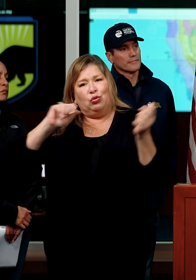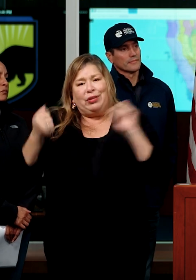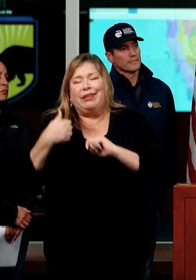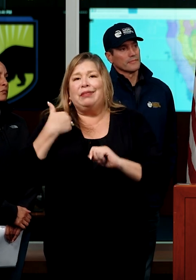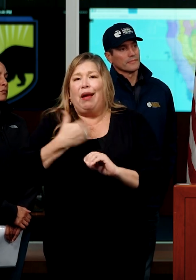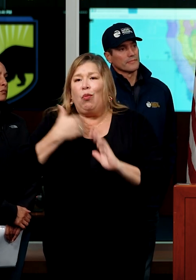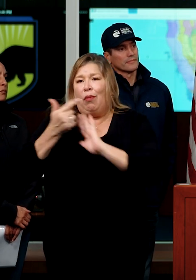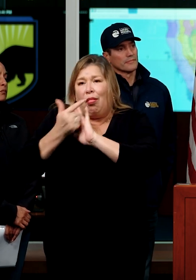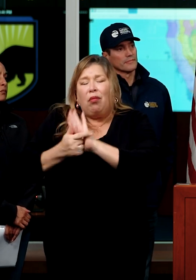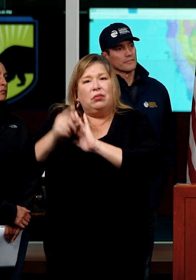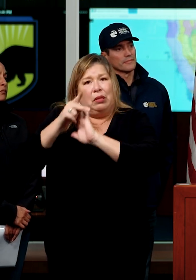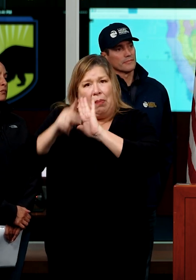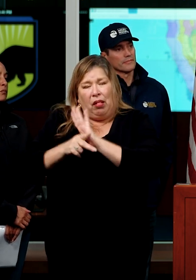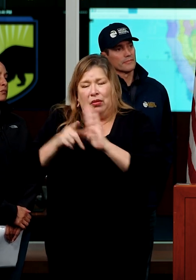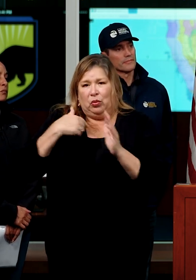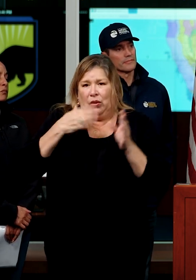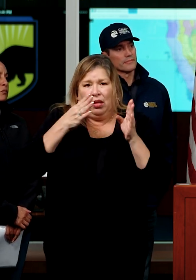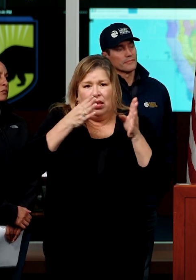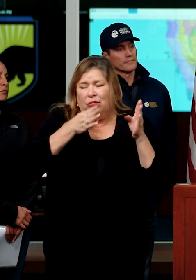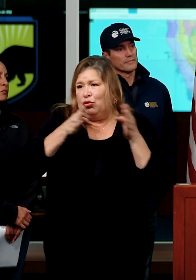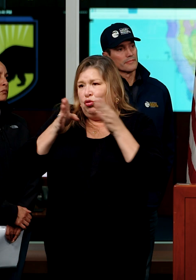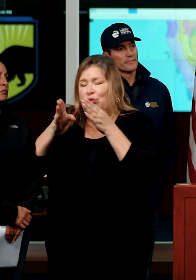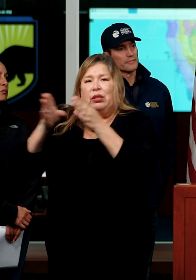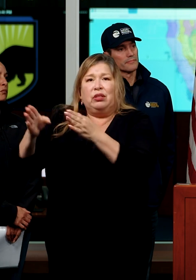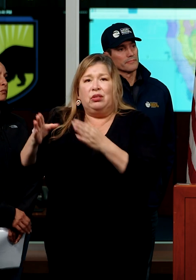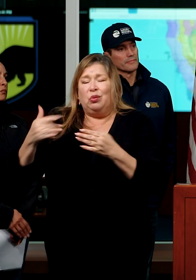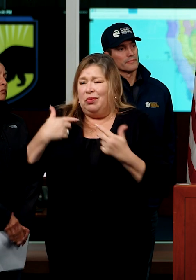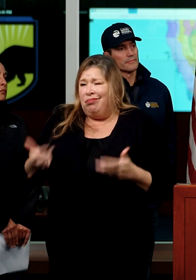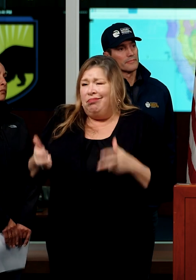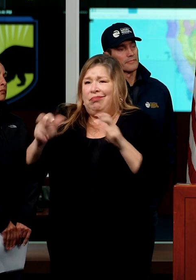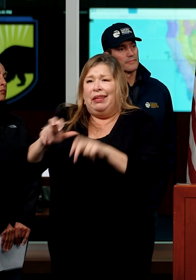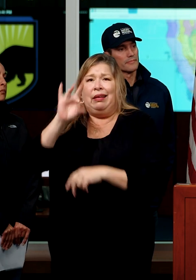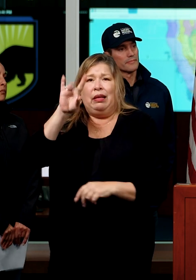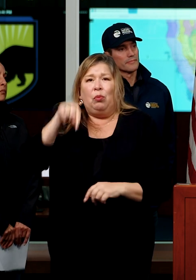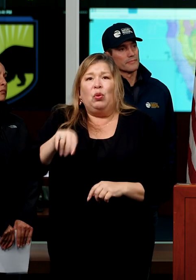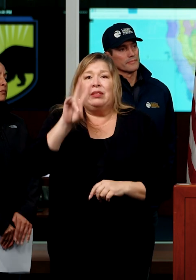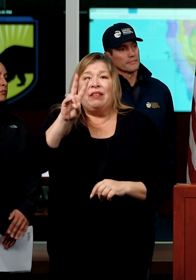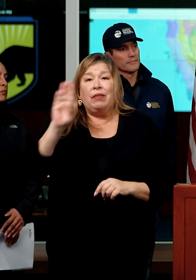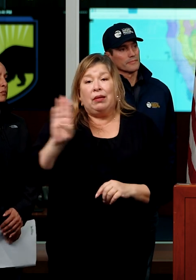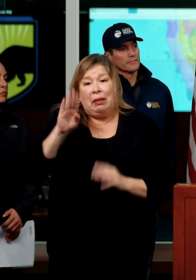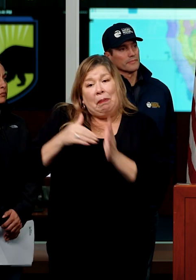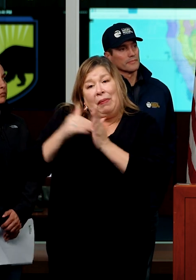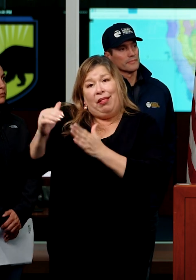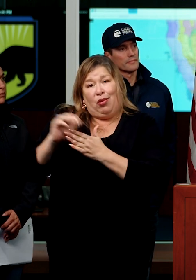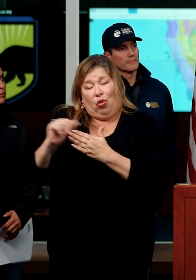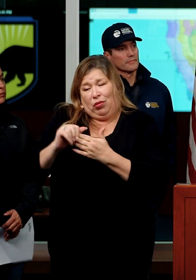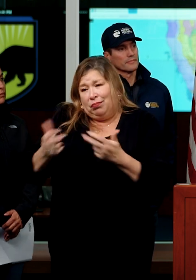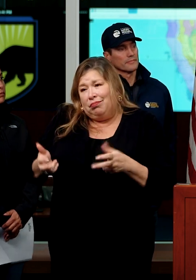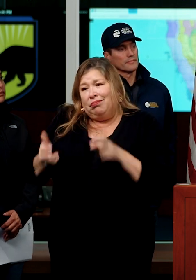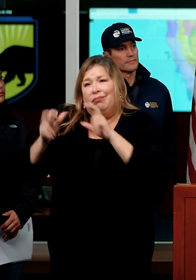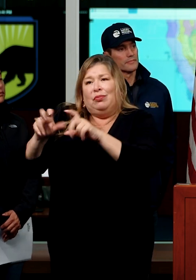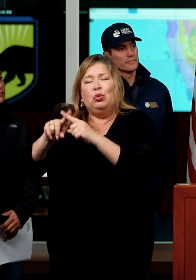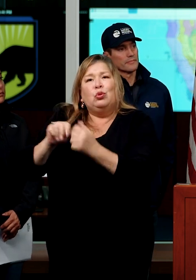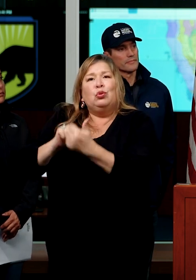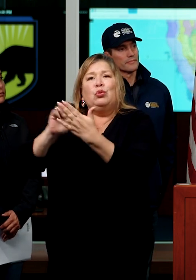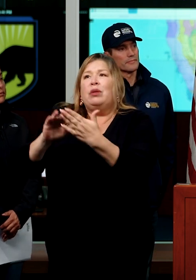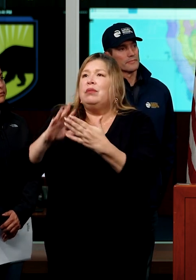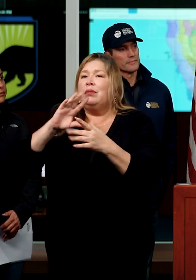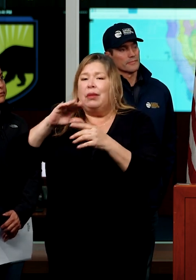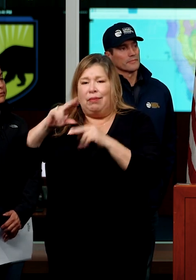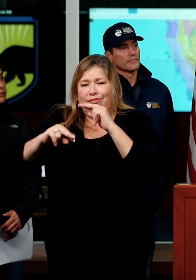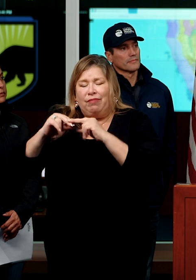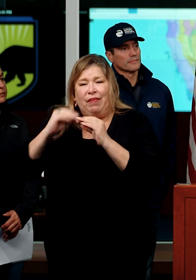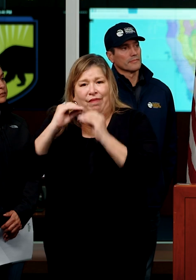dramatically in different directions. We put out $8.7 billion in investments to address the issue of infrastructure